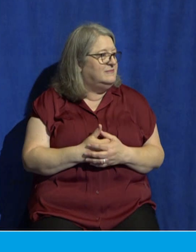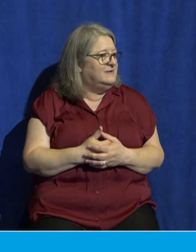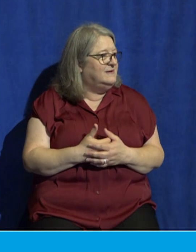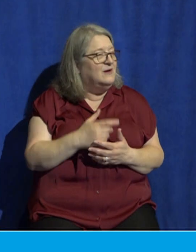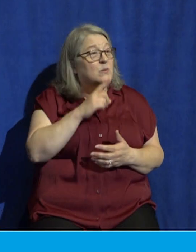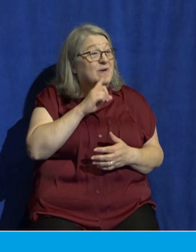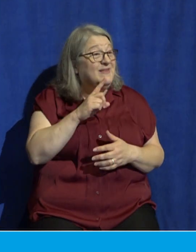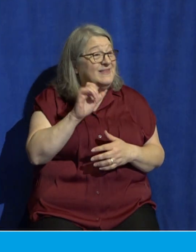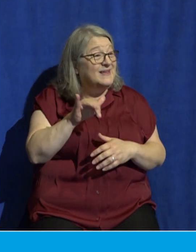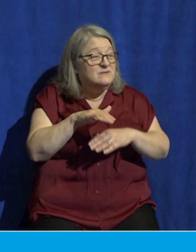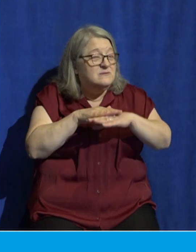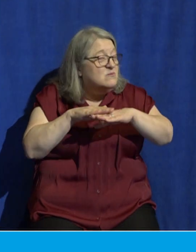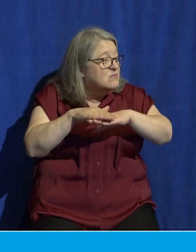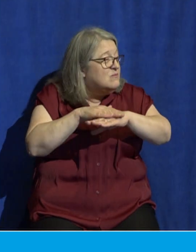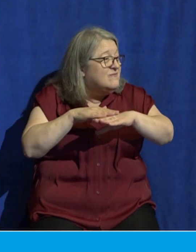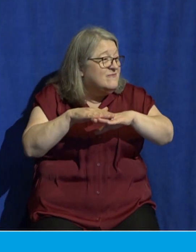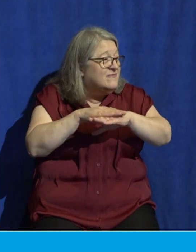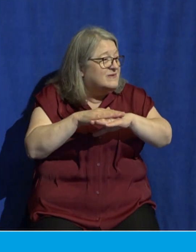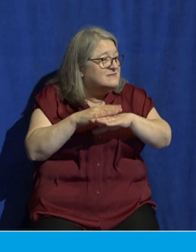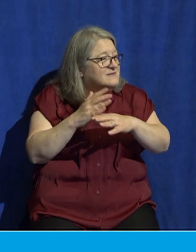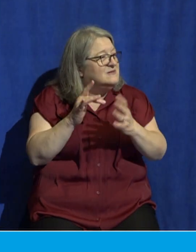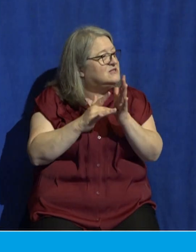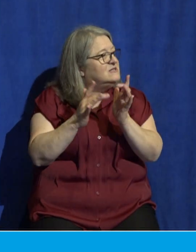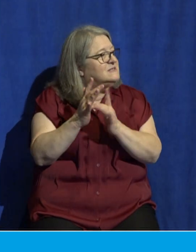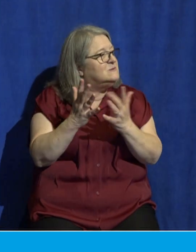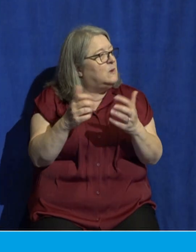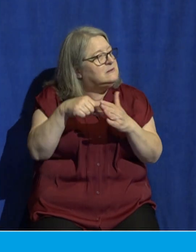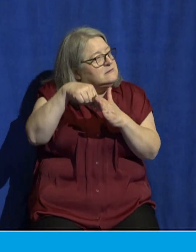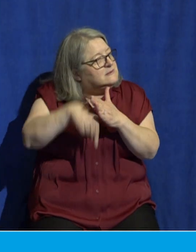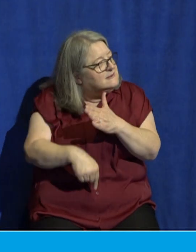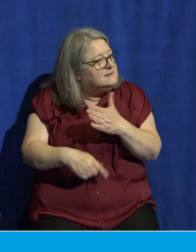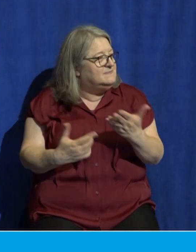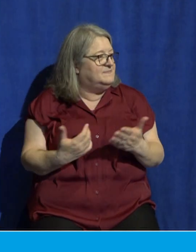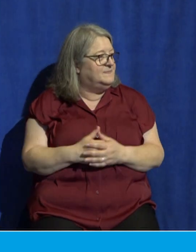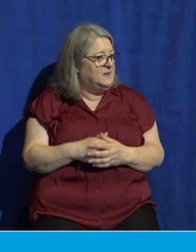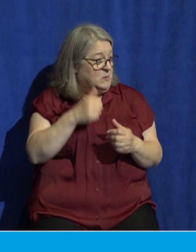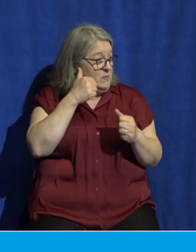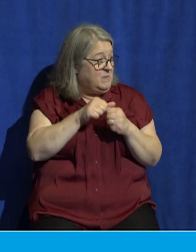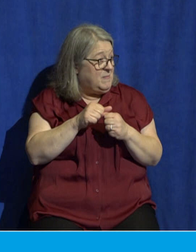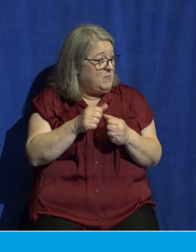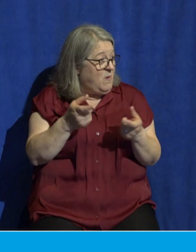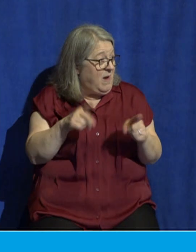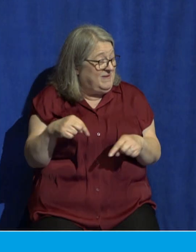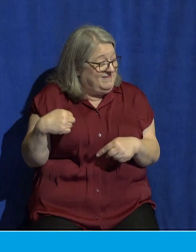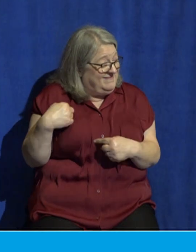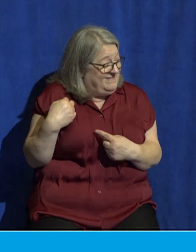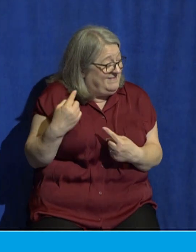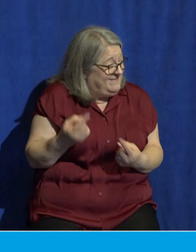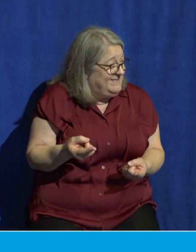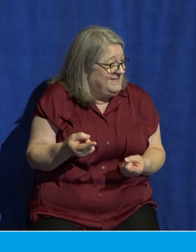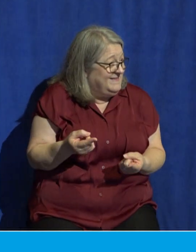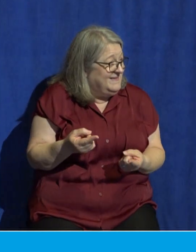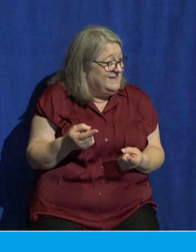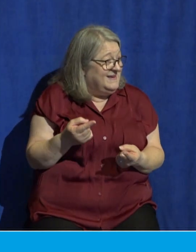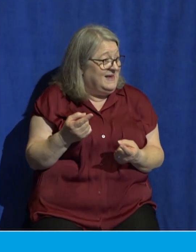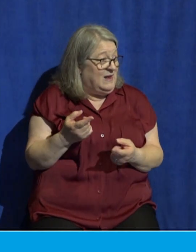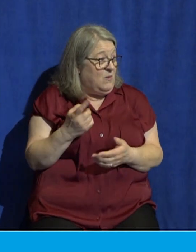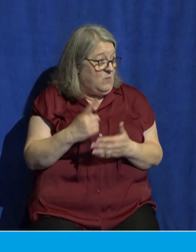maybe even missed the point. So you remember what's been happening leading up to 13 and what's about to happen after chapter